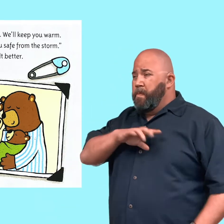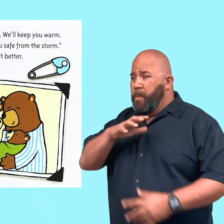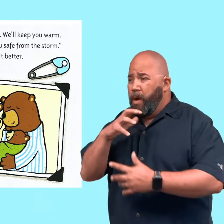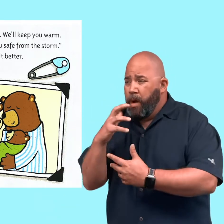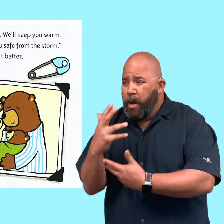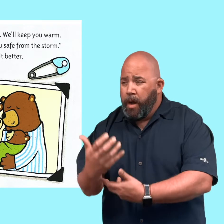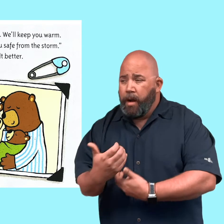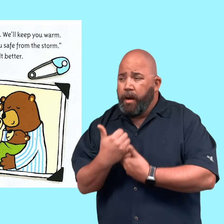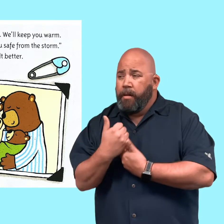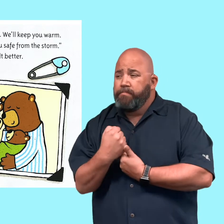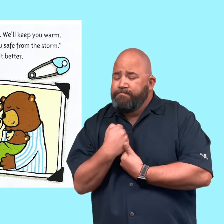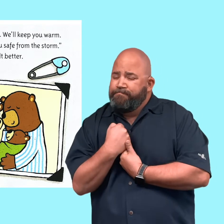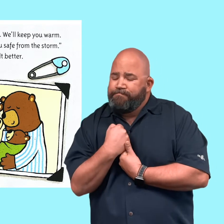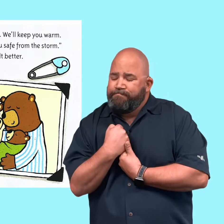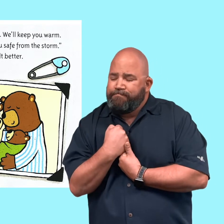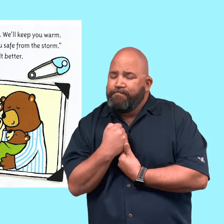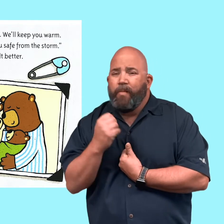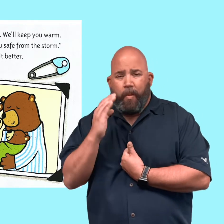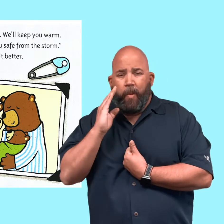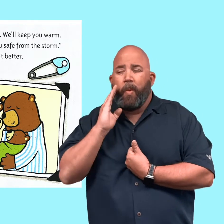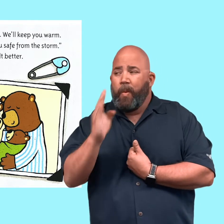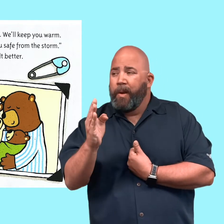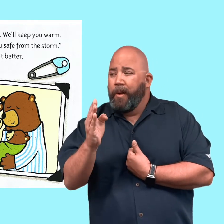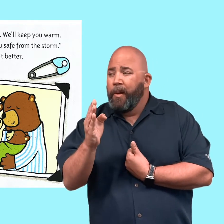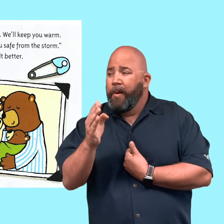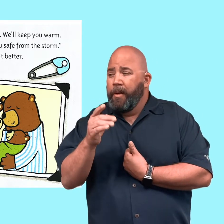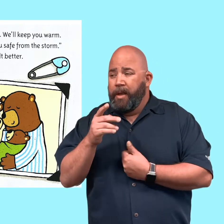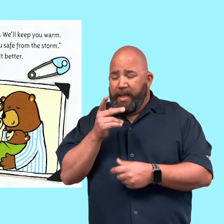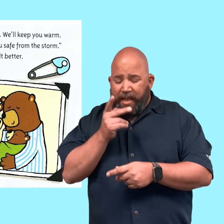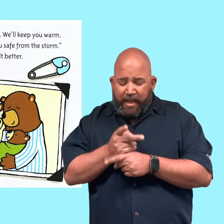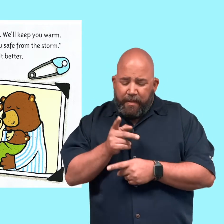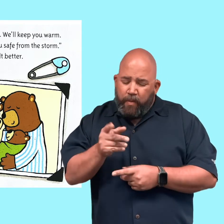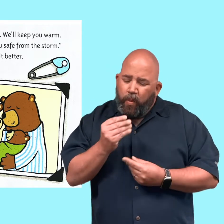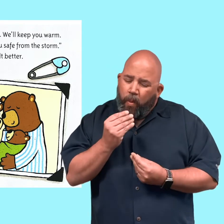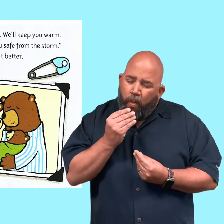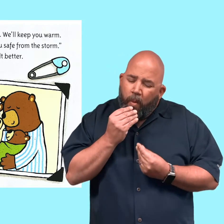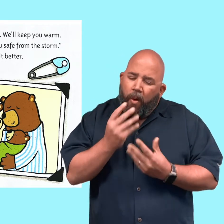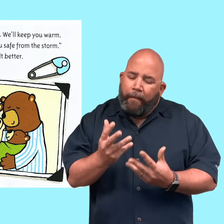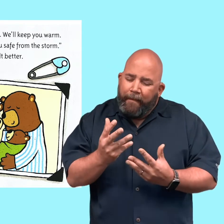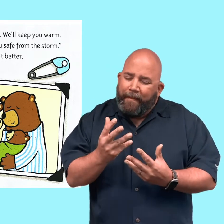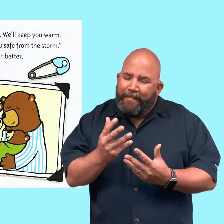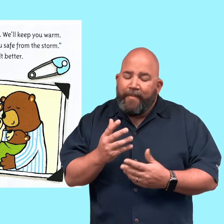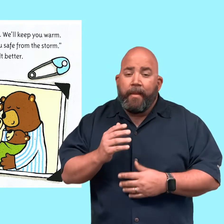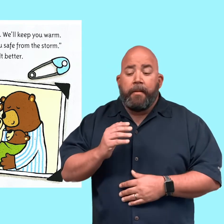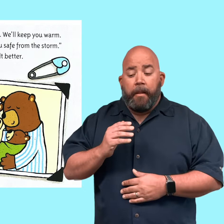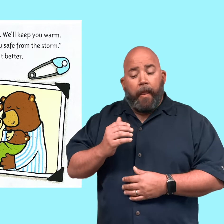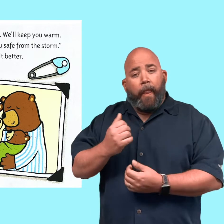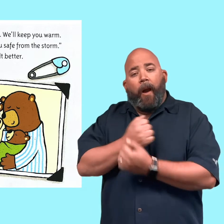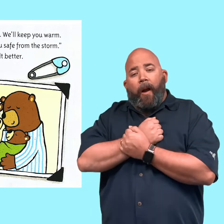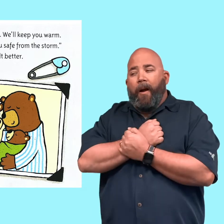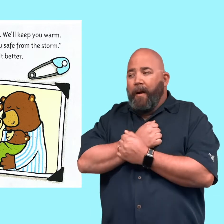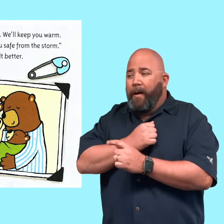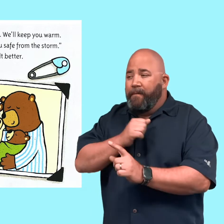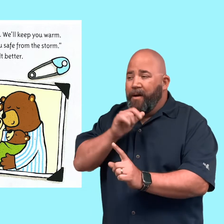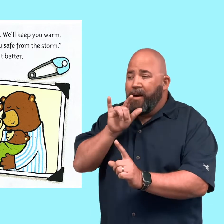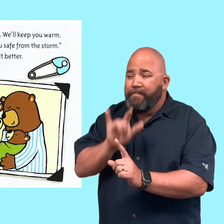We'll hold you tight. We'll keep you warm. Our love will keep you safe from the storm.